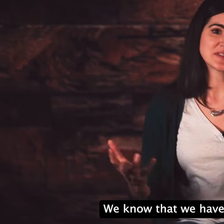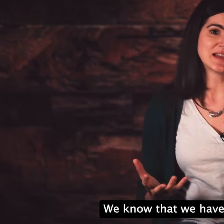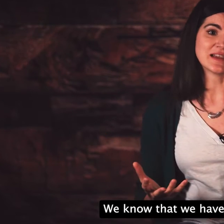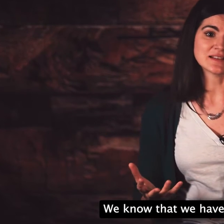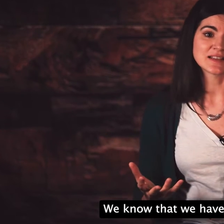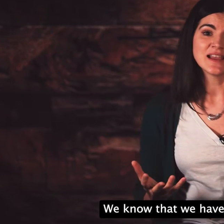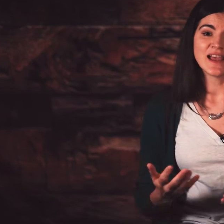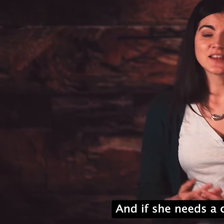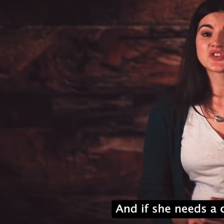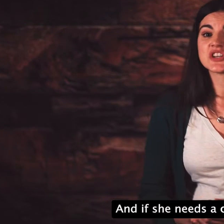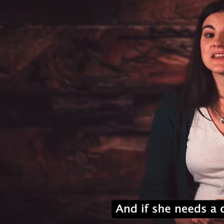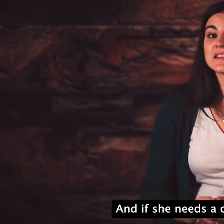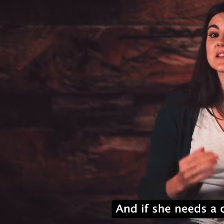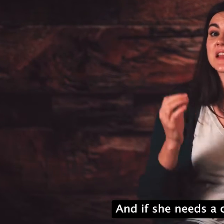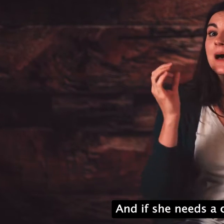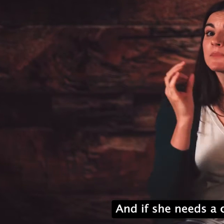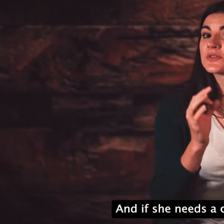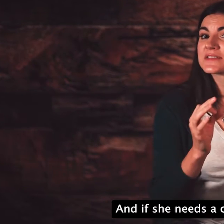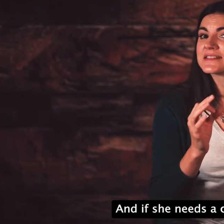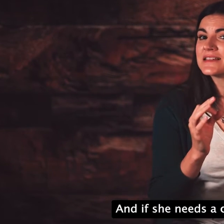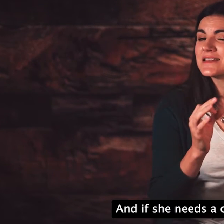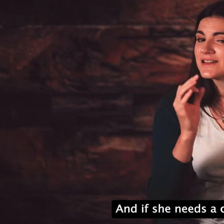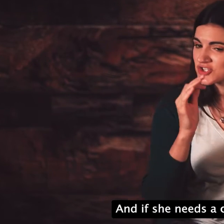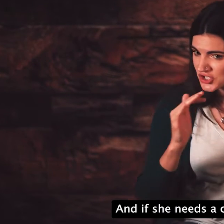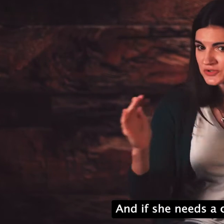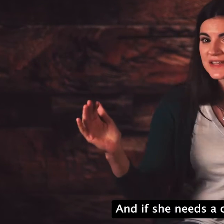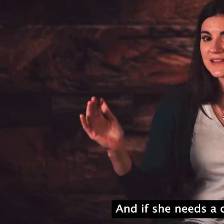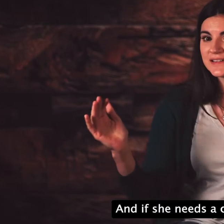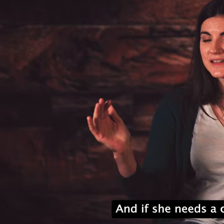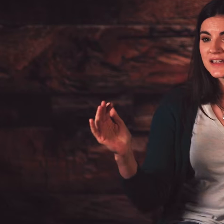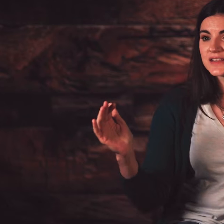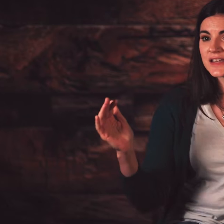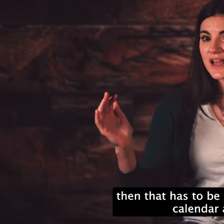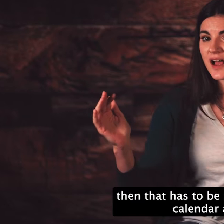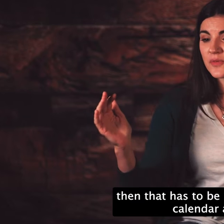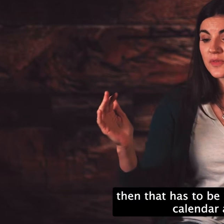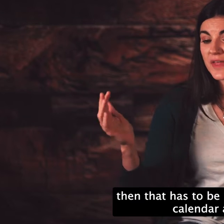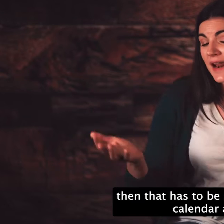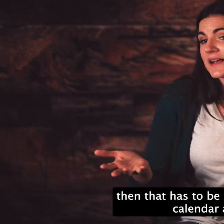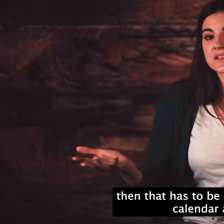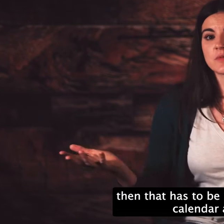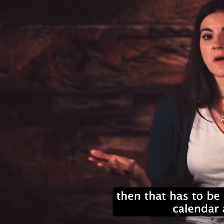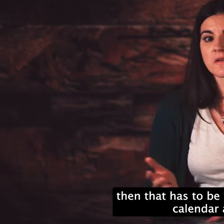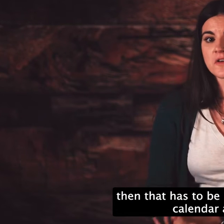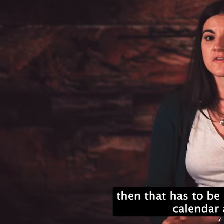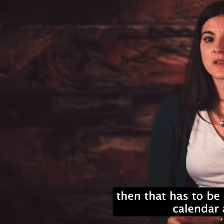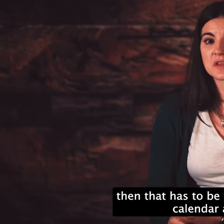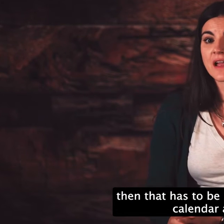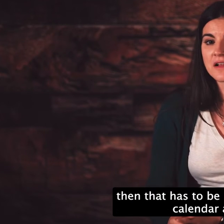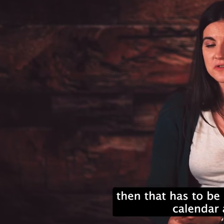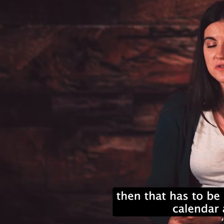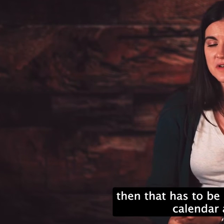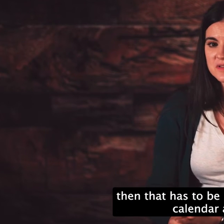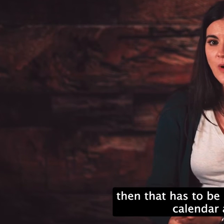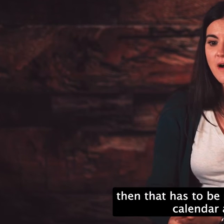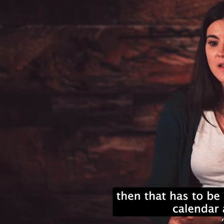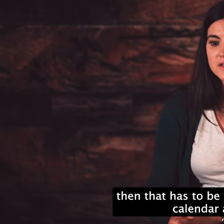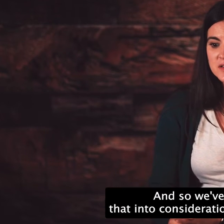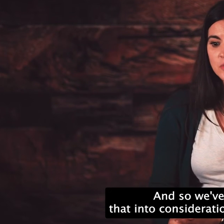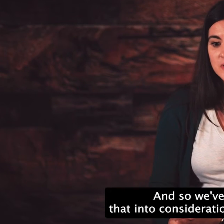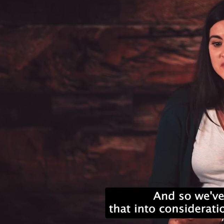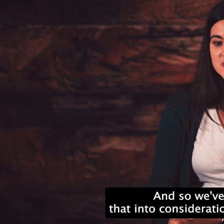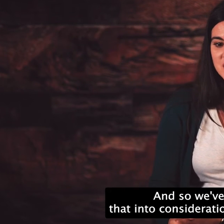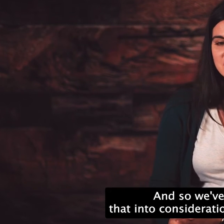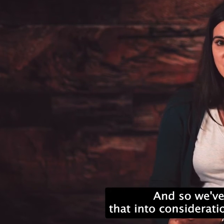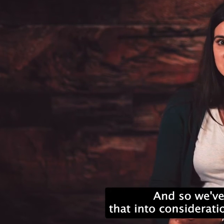those days. And if she needs a capital C chill day, then that has to be part of our family calendaring as